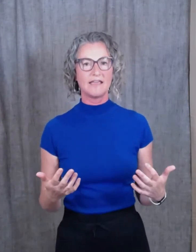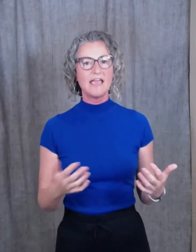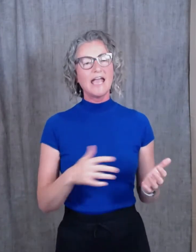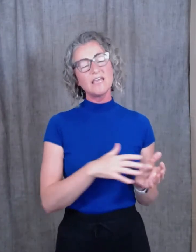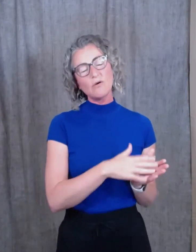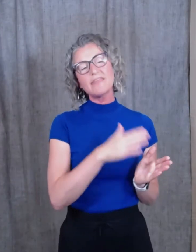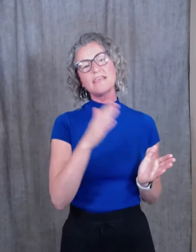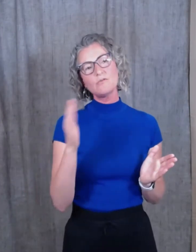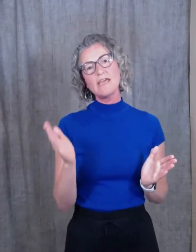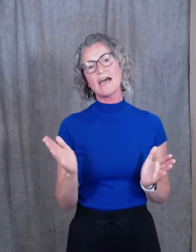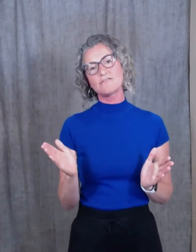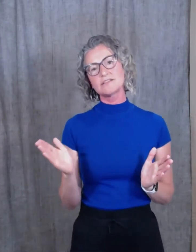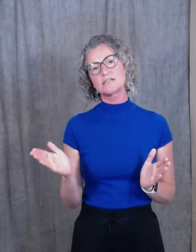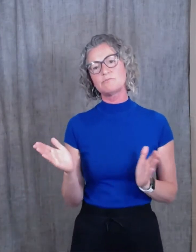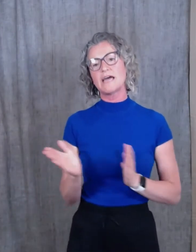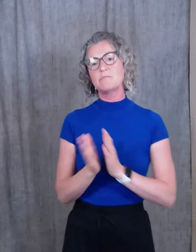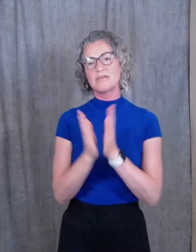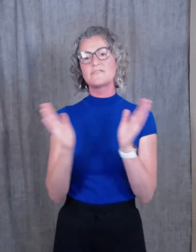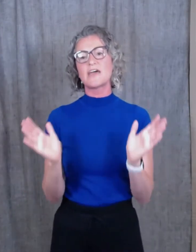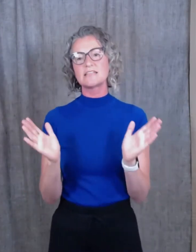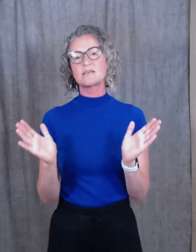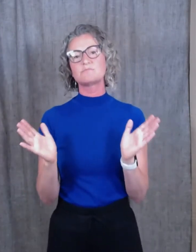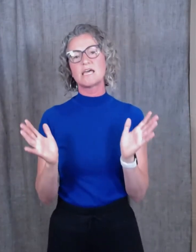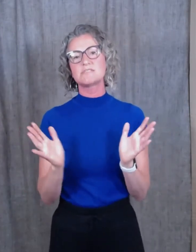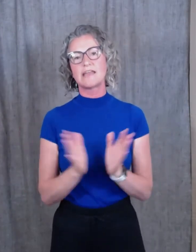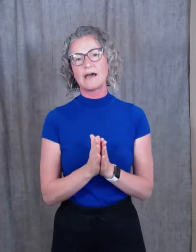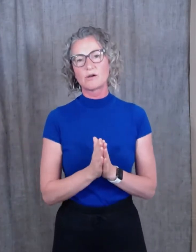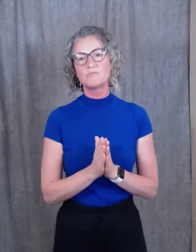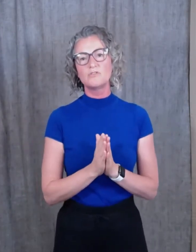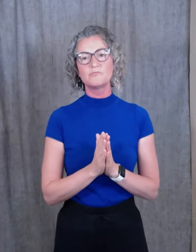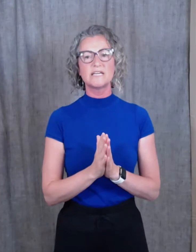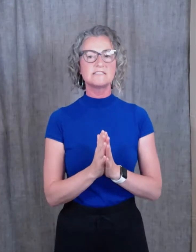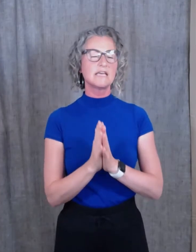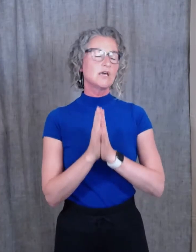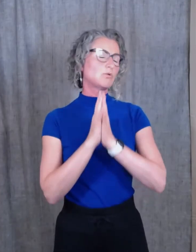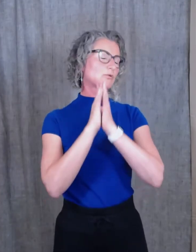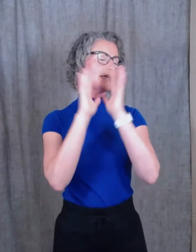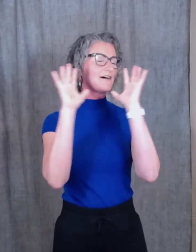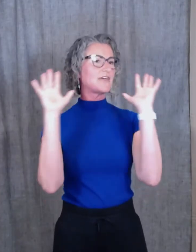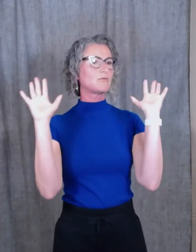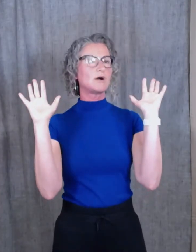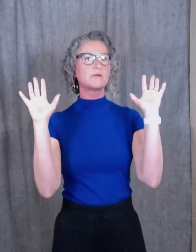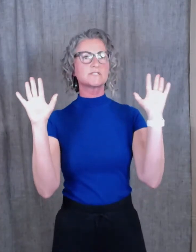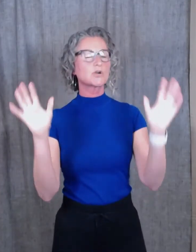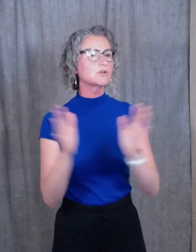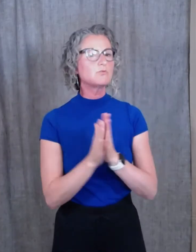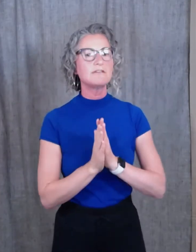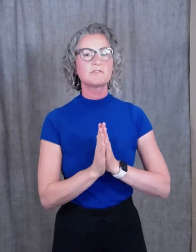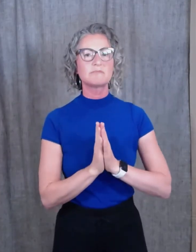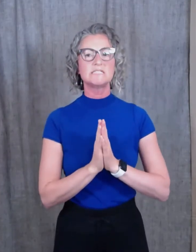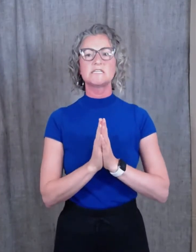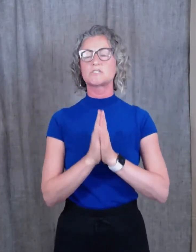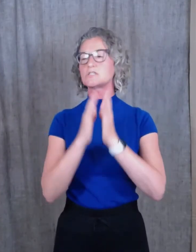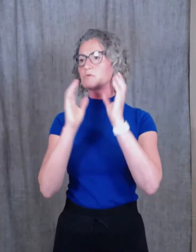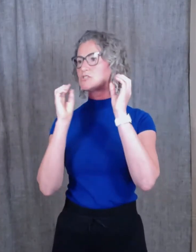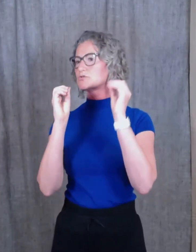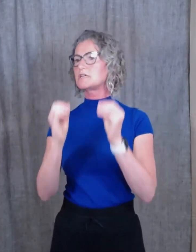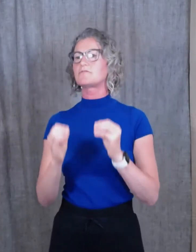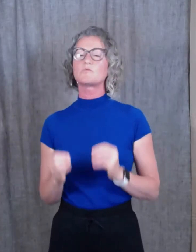And, you know, I think we have a little bit of that sometimes in our movement, where we have that, well, we turn away from conditions, we treat for what